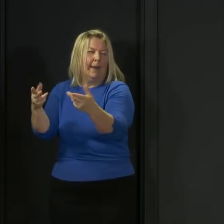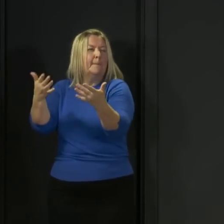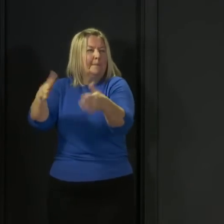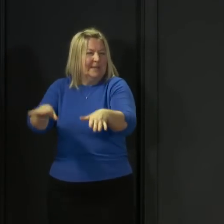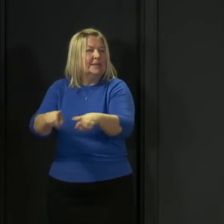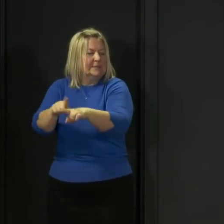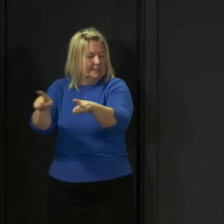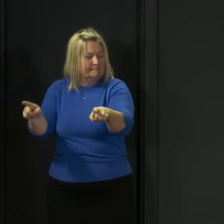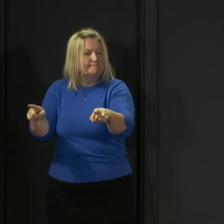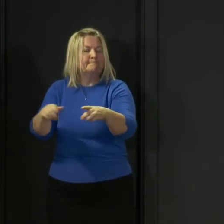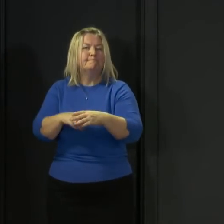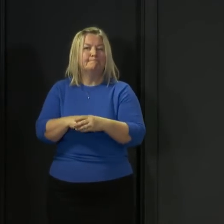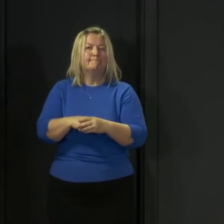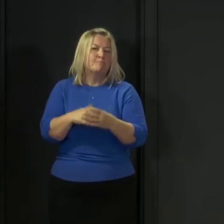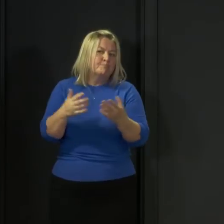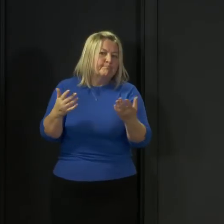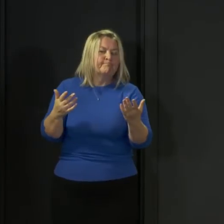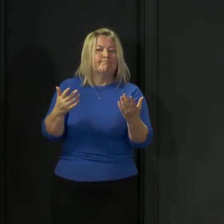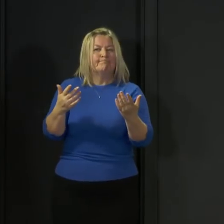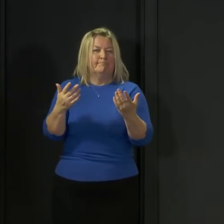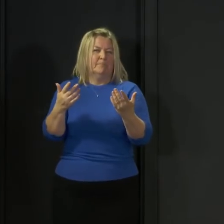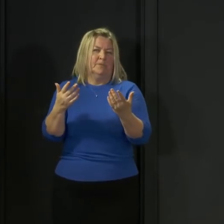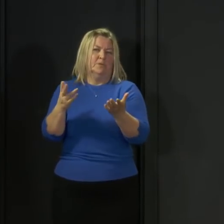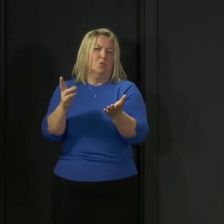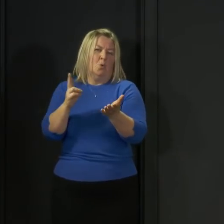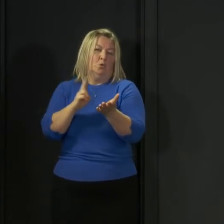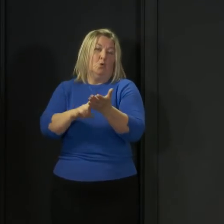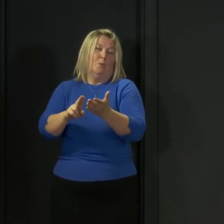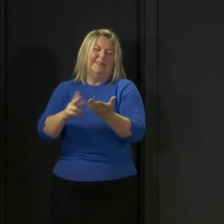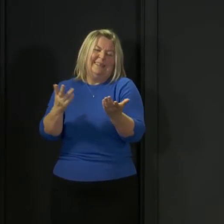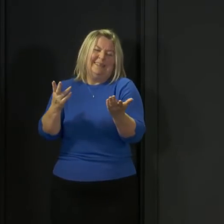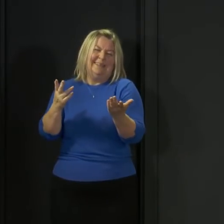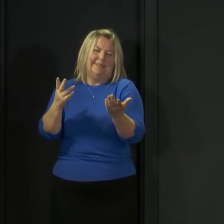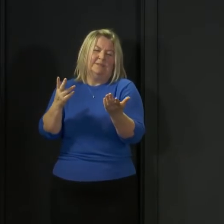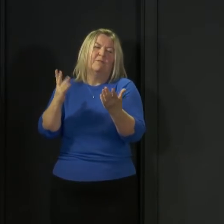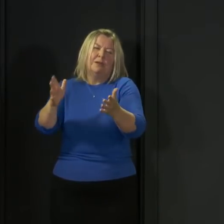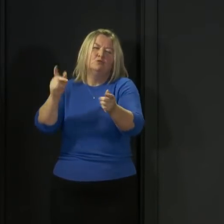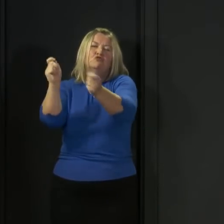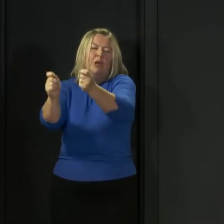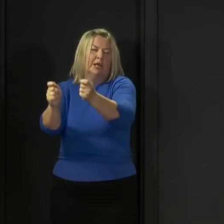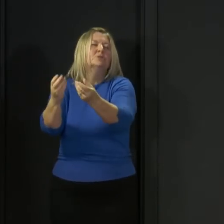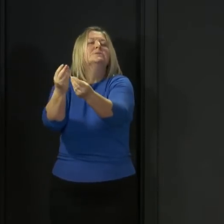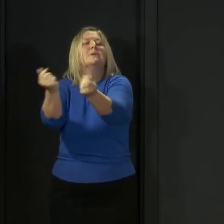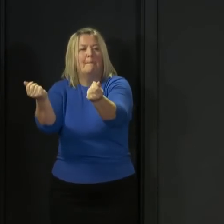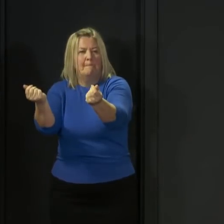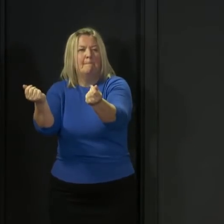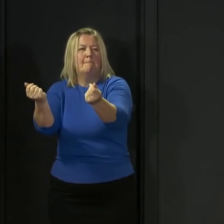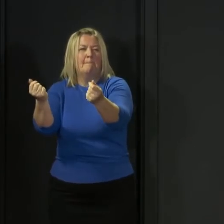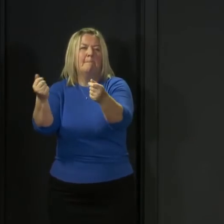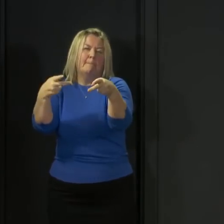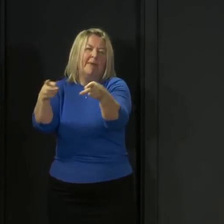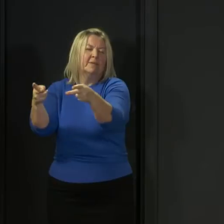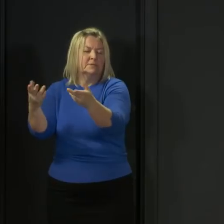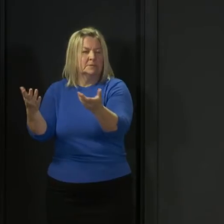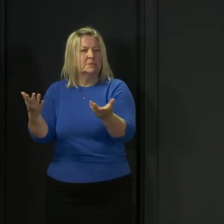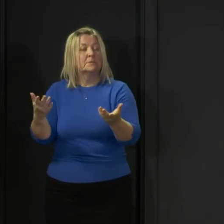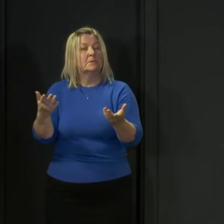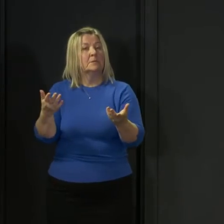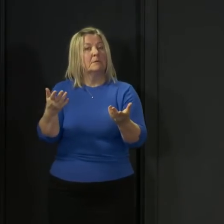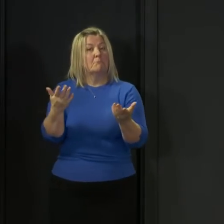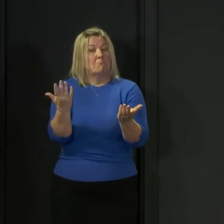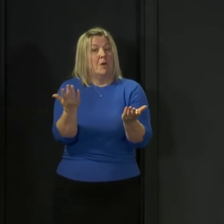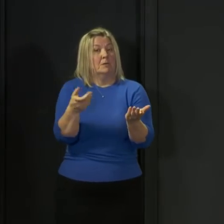than that they would be used to normally so I can't stress enough at the best of times but particularly in these times